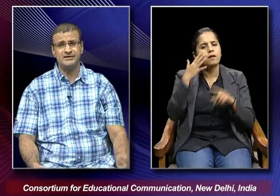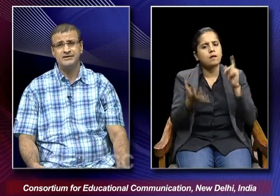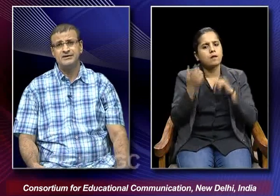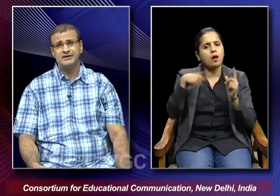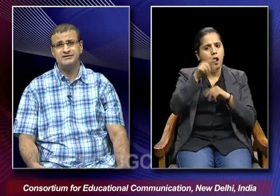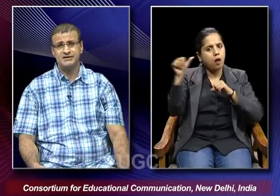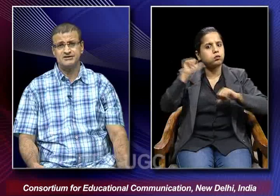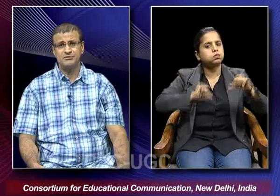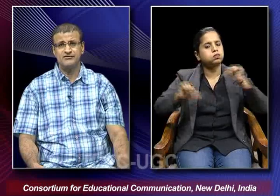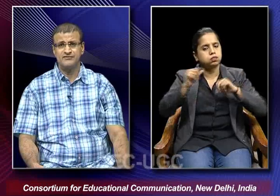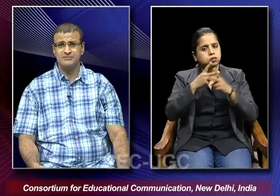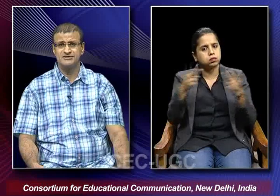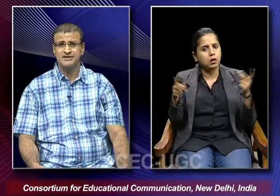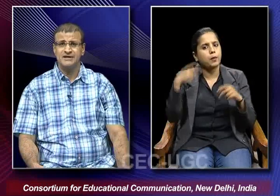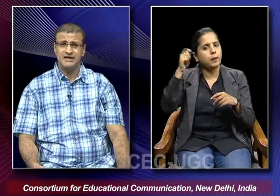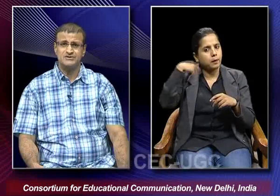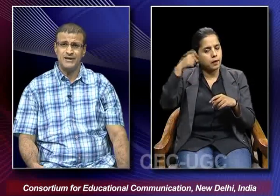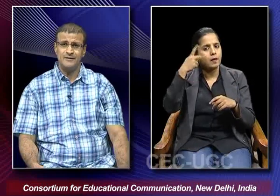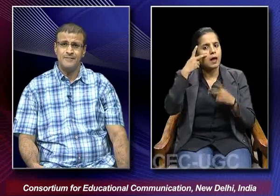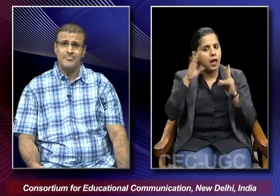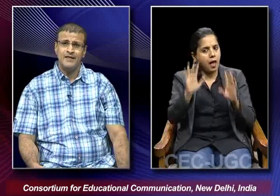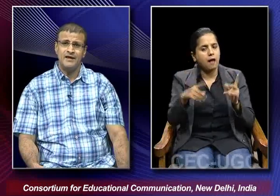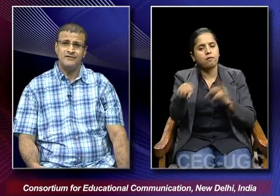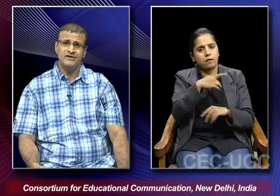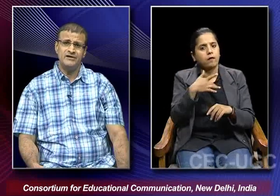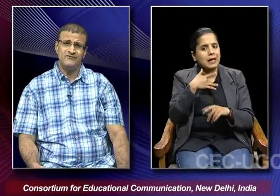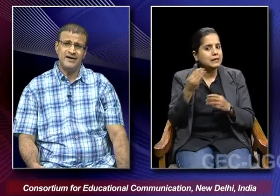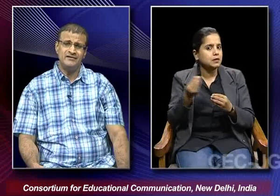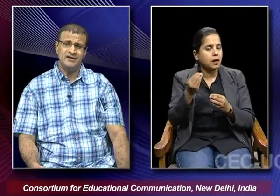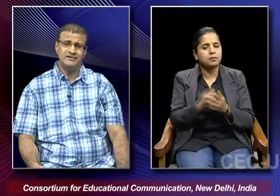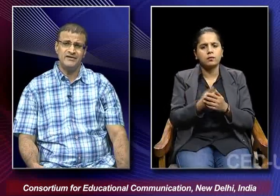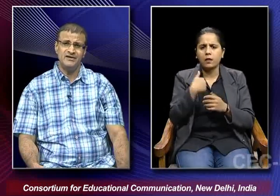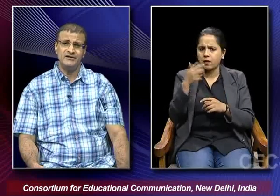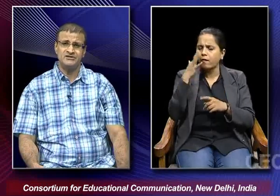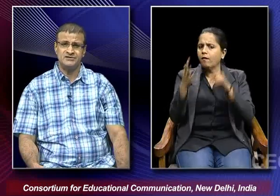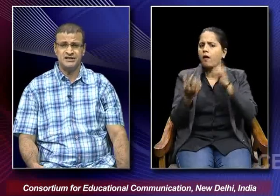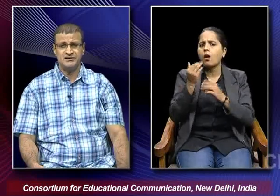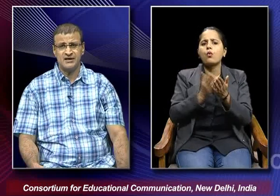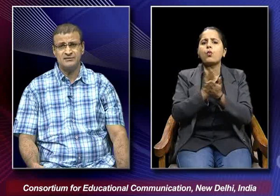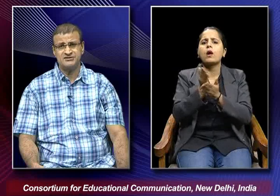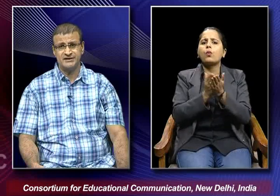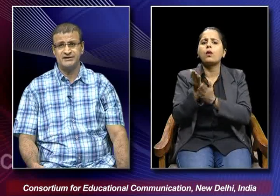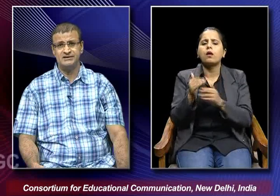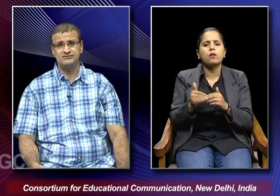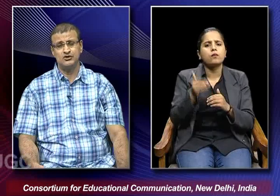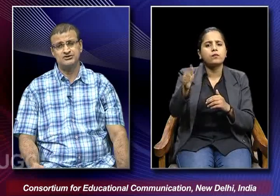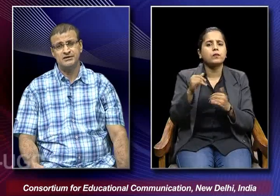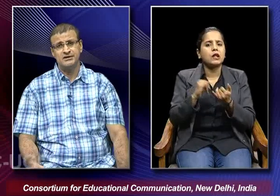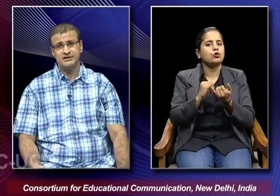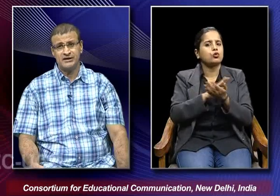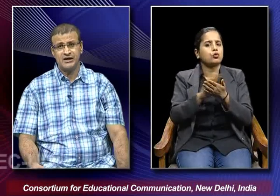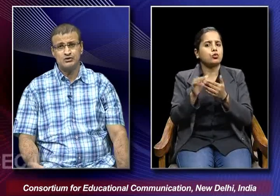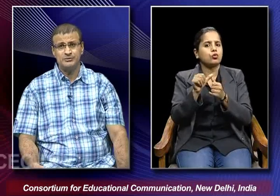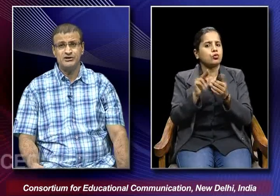acted in some of the films as well. We find that the way Shantaram's career was